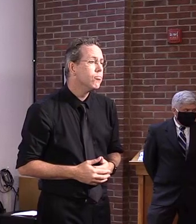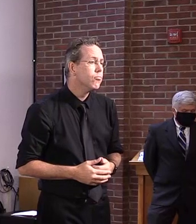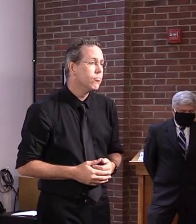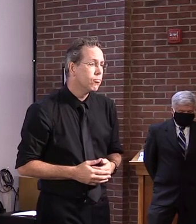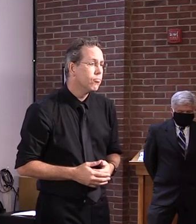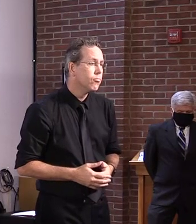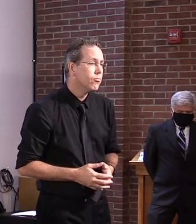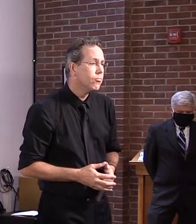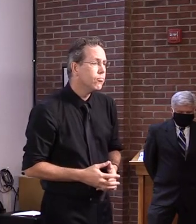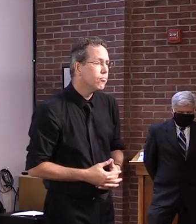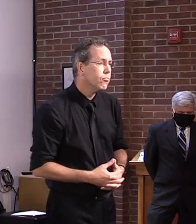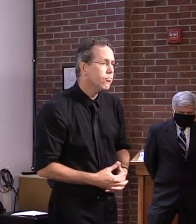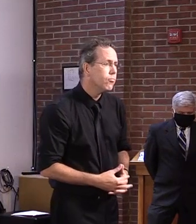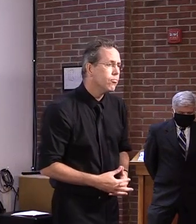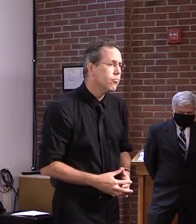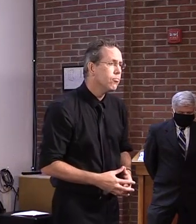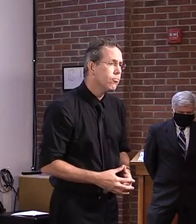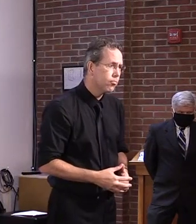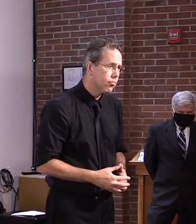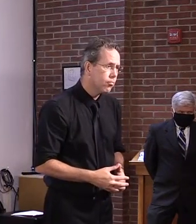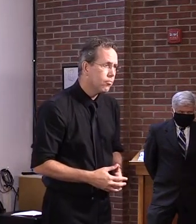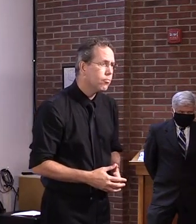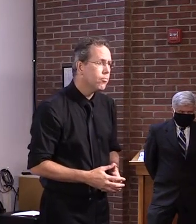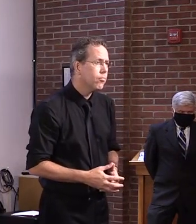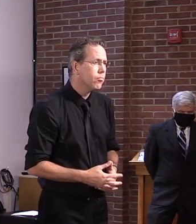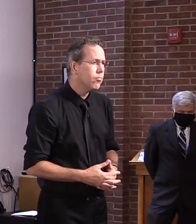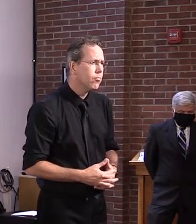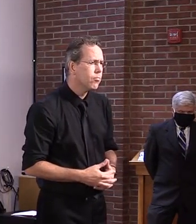will they have to do anything different? I'm sure that's a question they're asking.